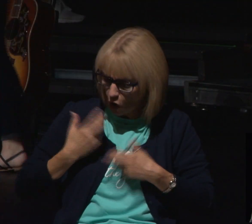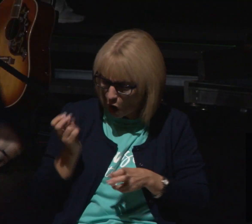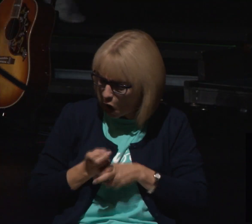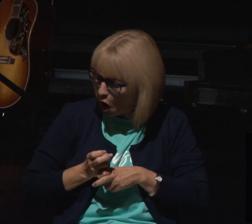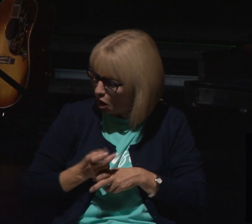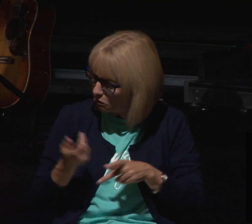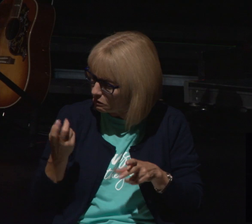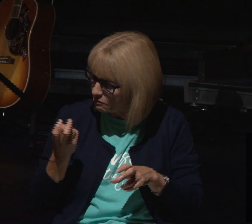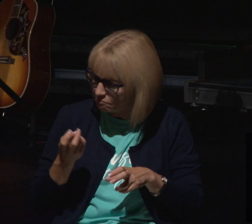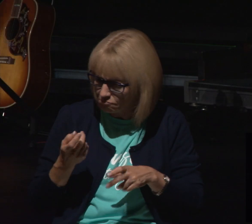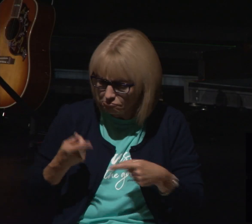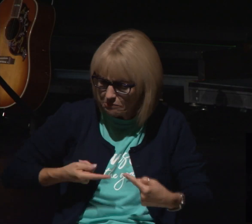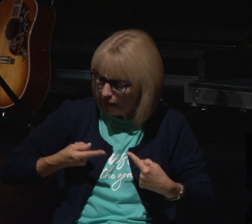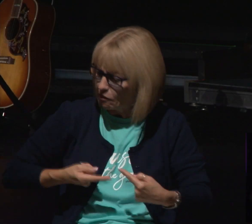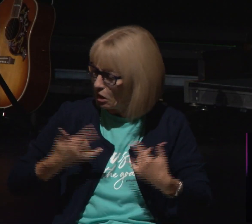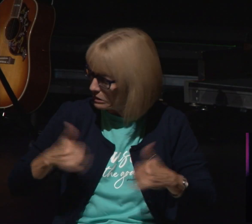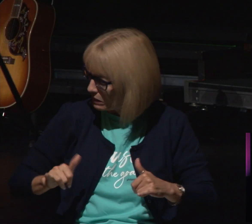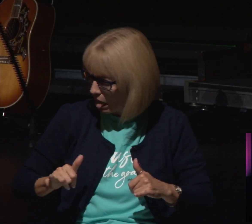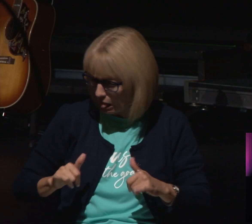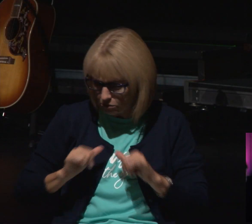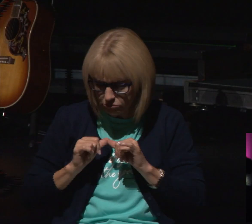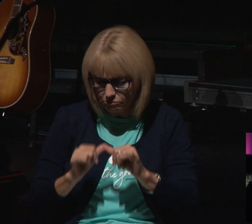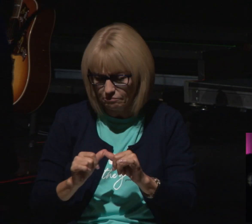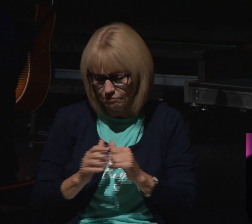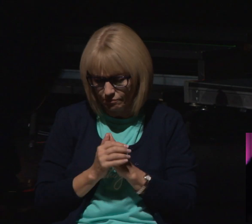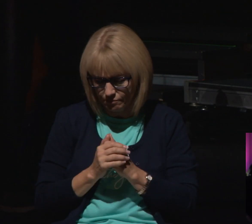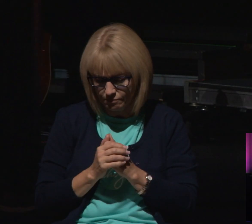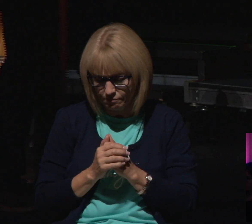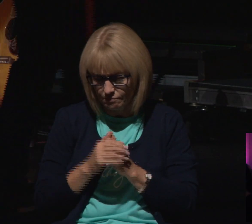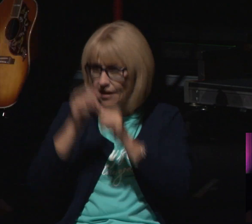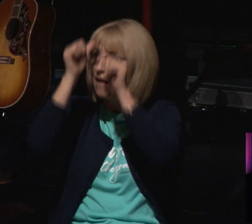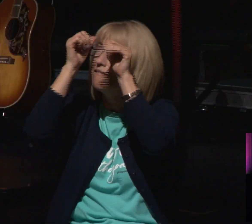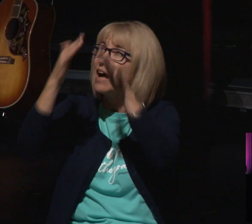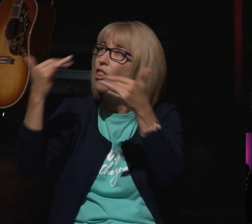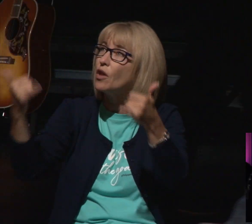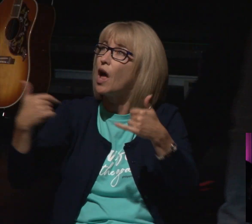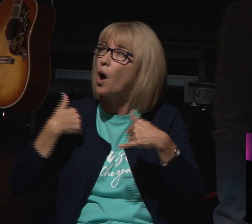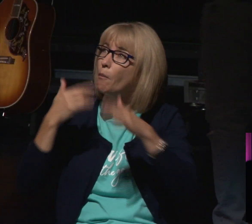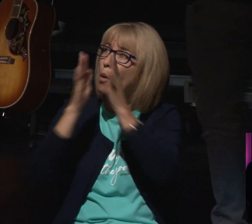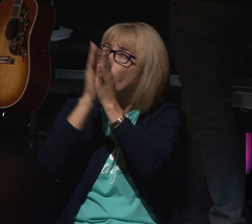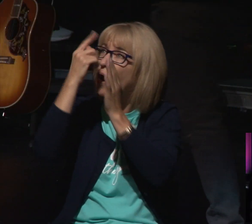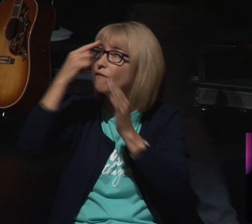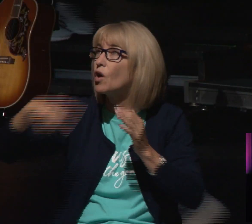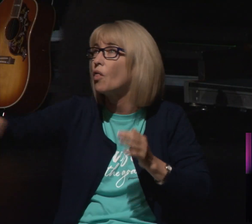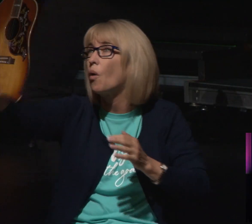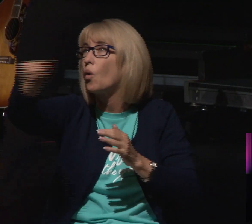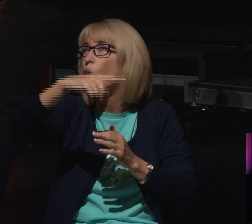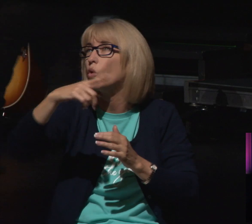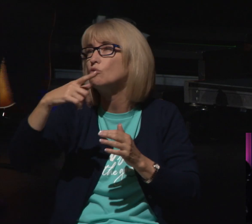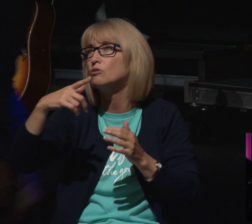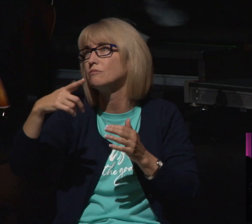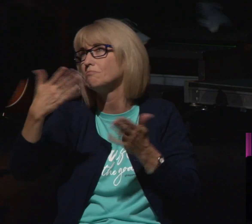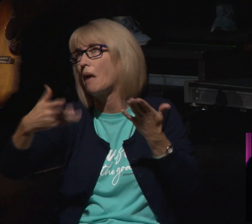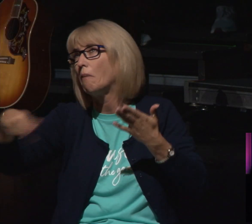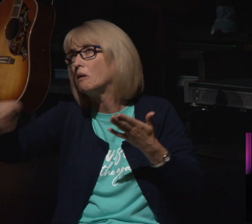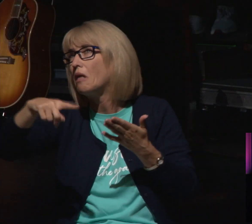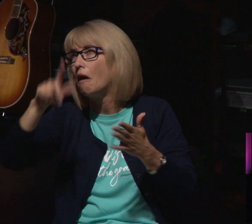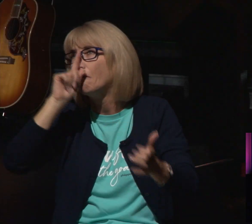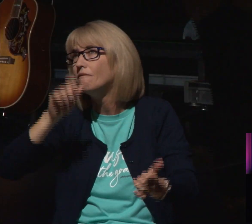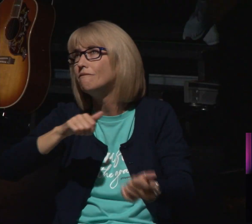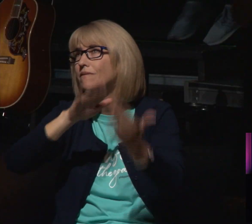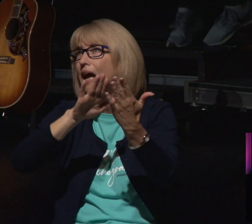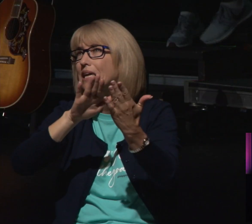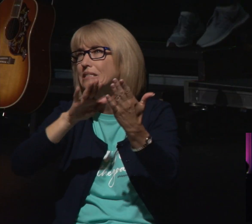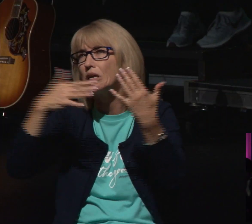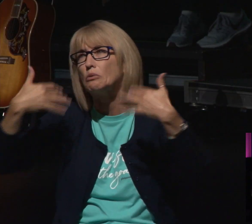and father I want to pray for the person in this room today who is facing just a huge mountain in front of them